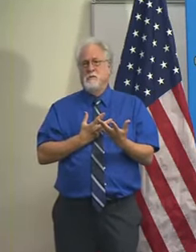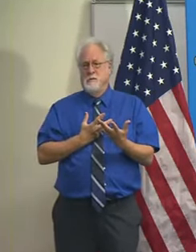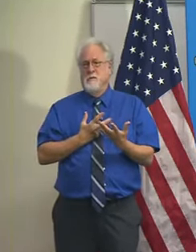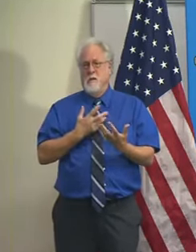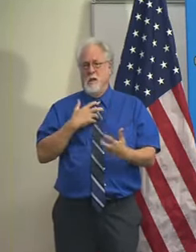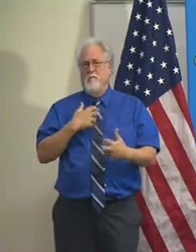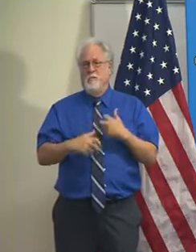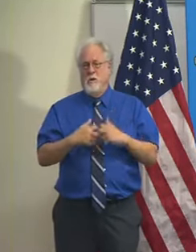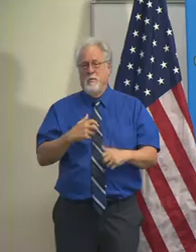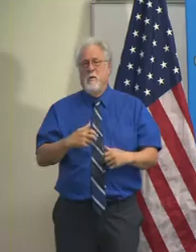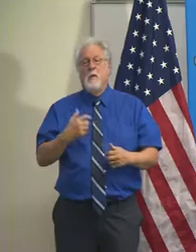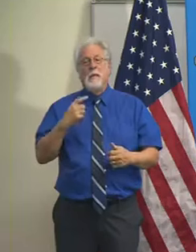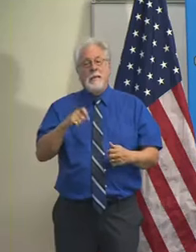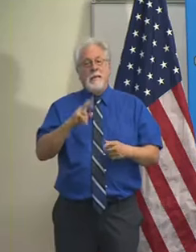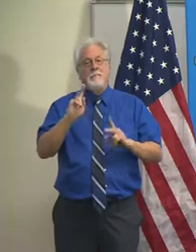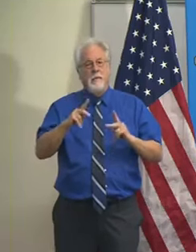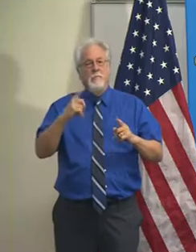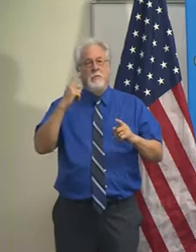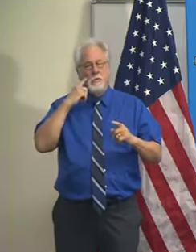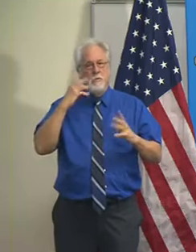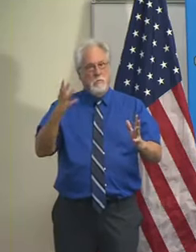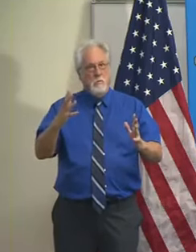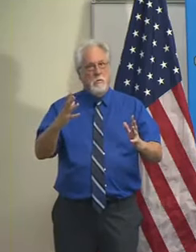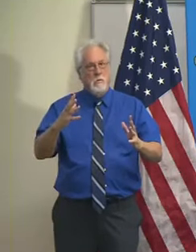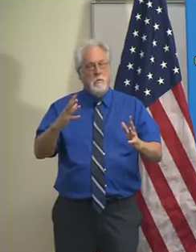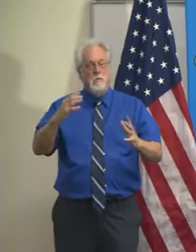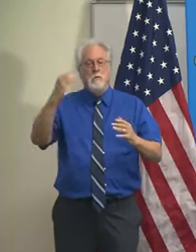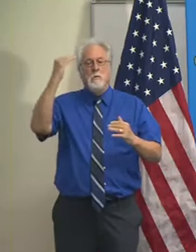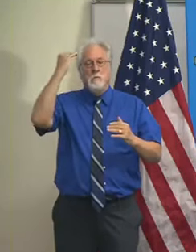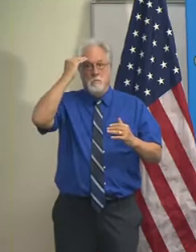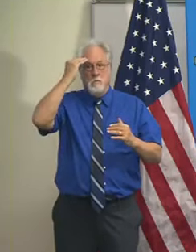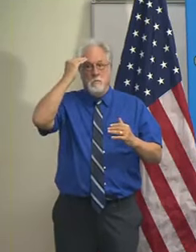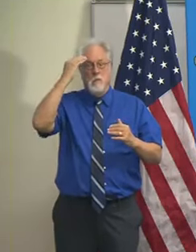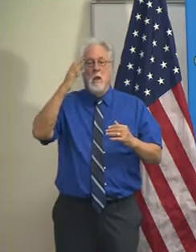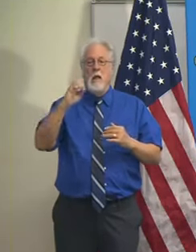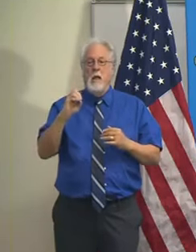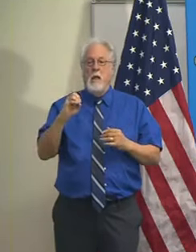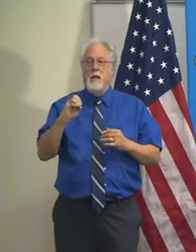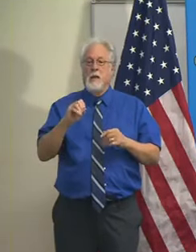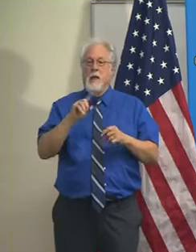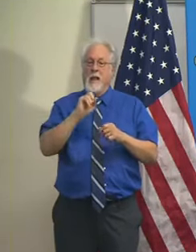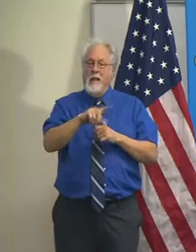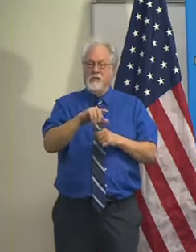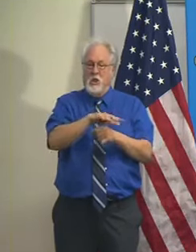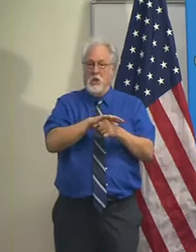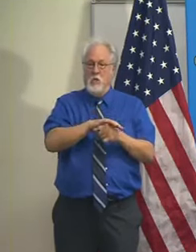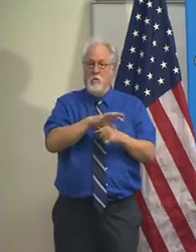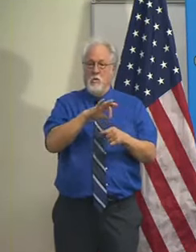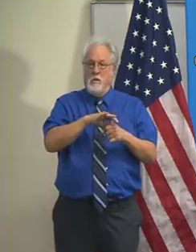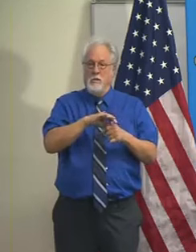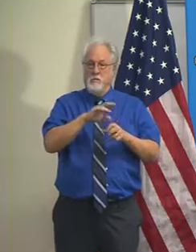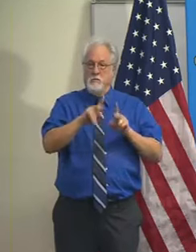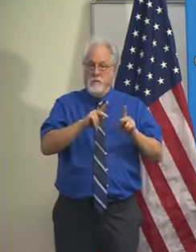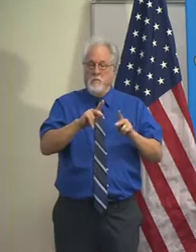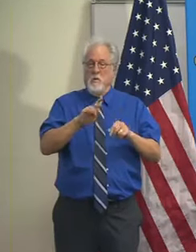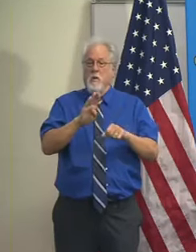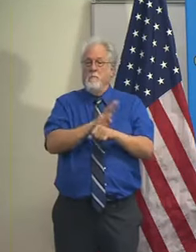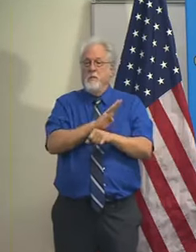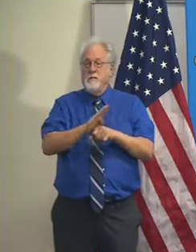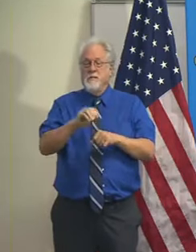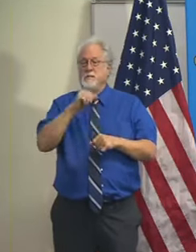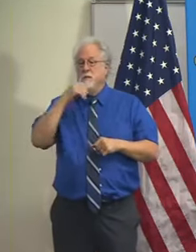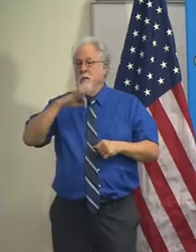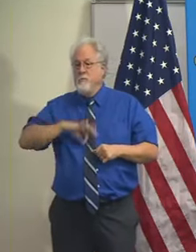issues too. So we really need people to be mindful and we're asking local elected officials, business leaders, nonprofit